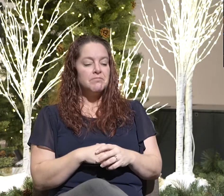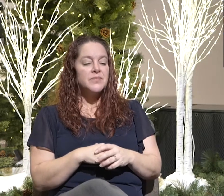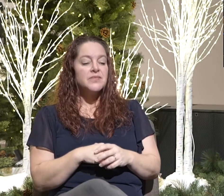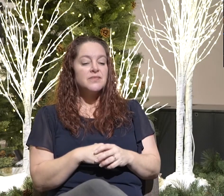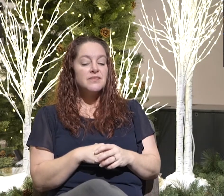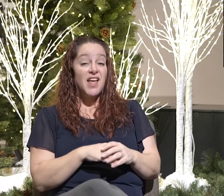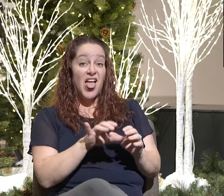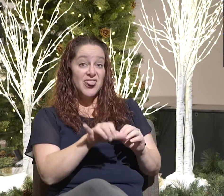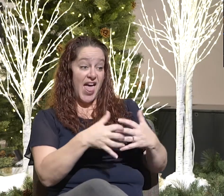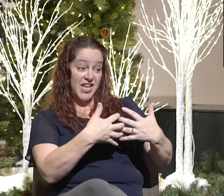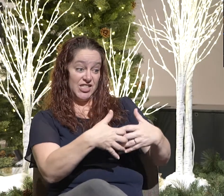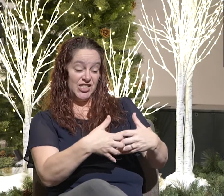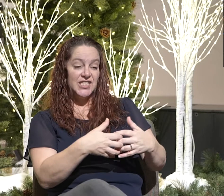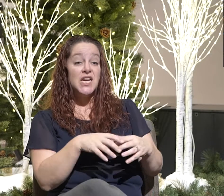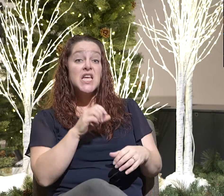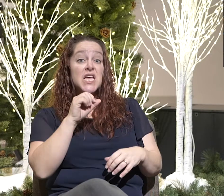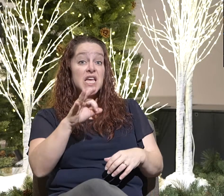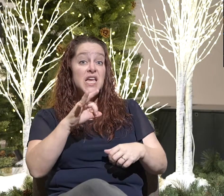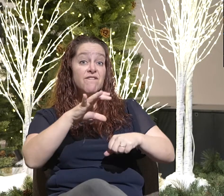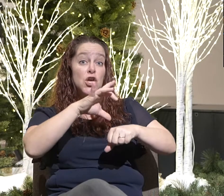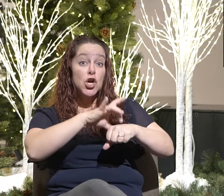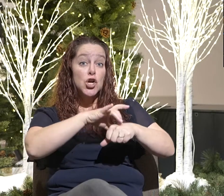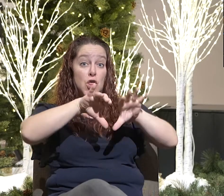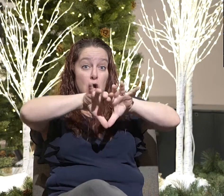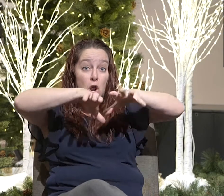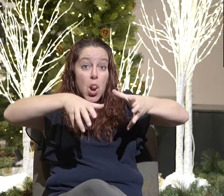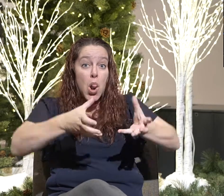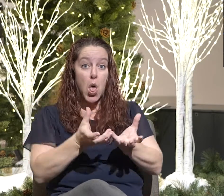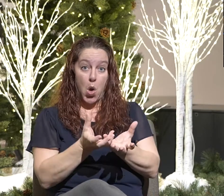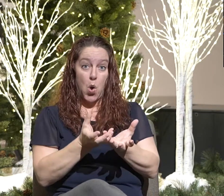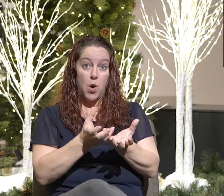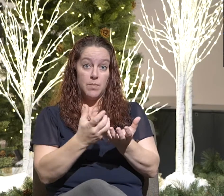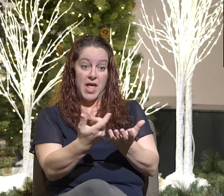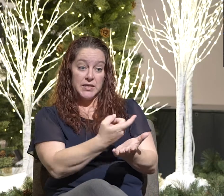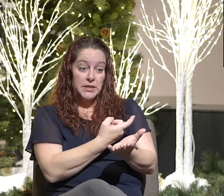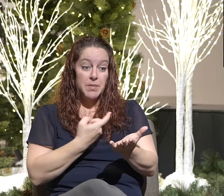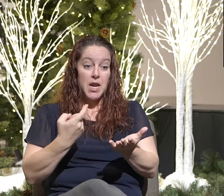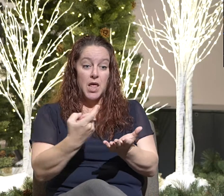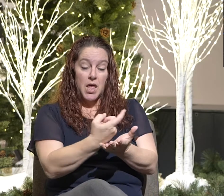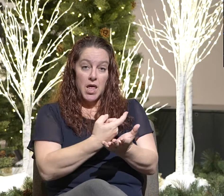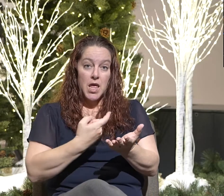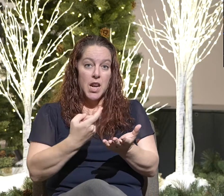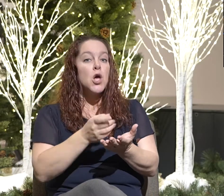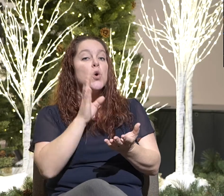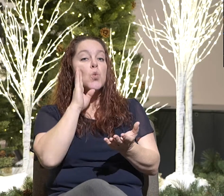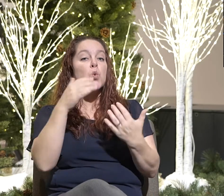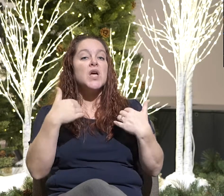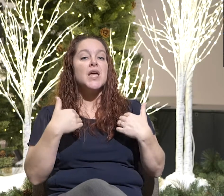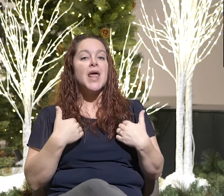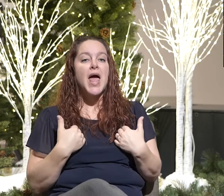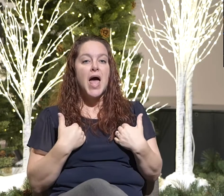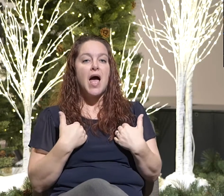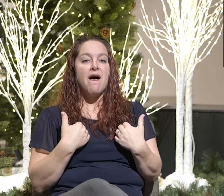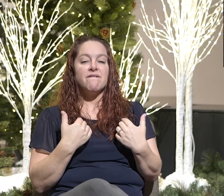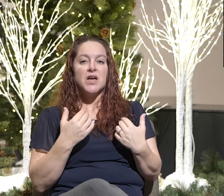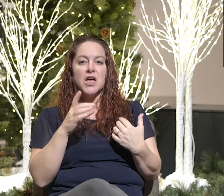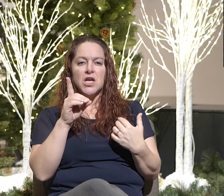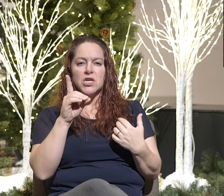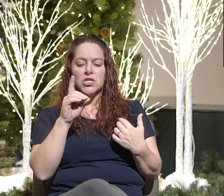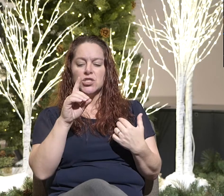what this instrument does is, if the earth was a globe and actually spinning, there would be a drift on this instrument.